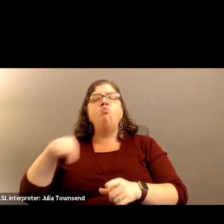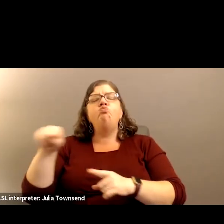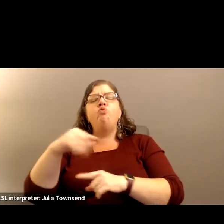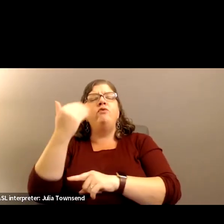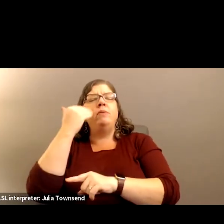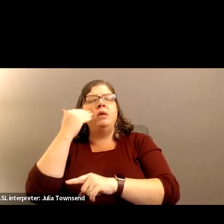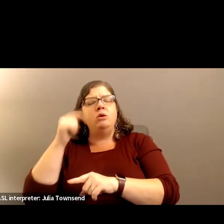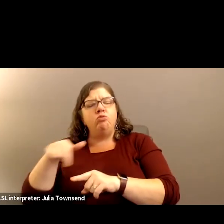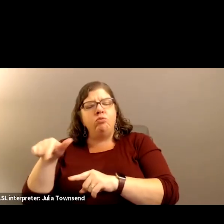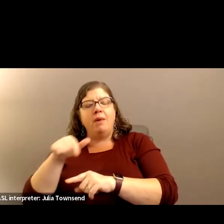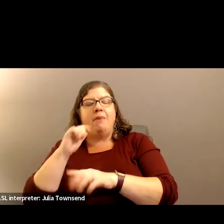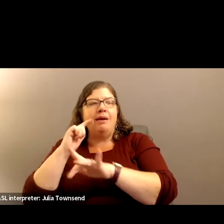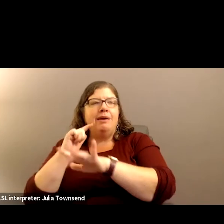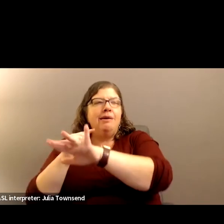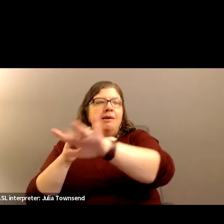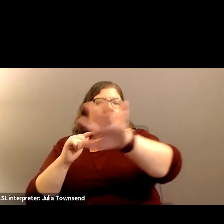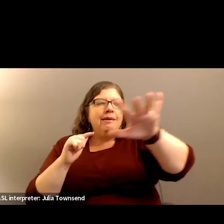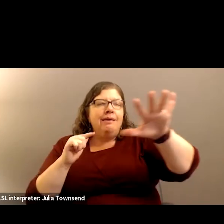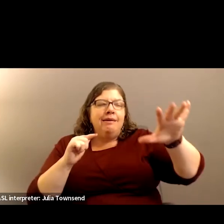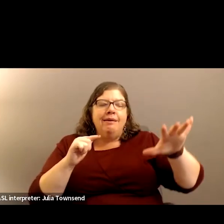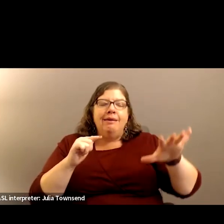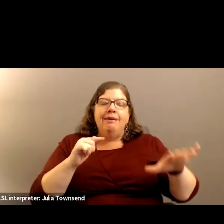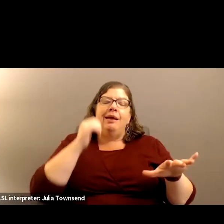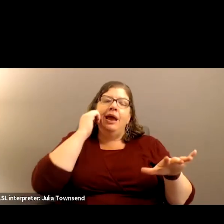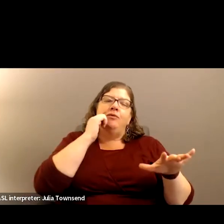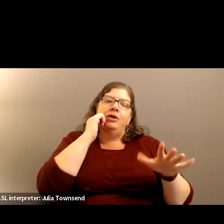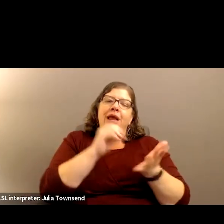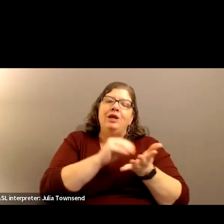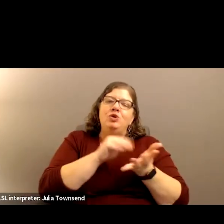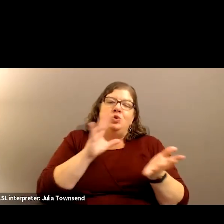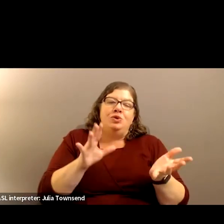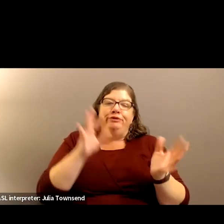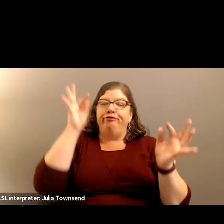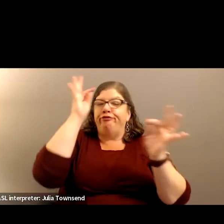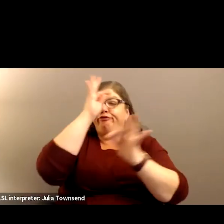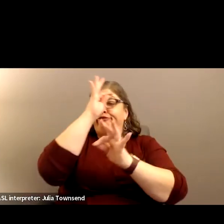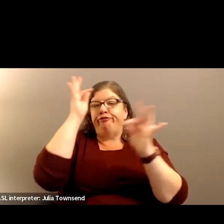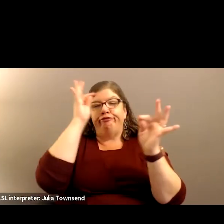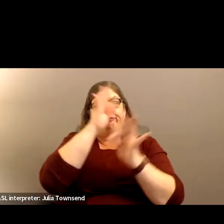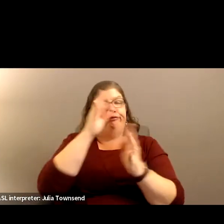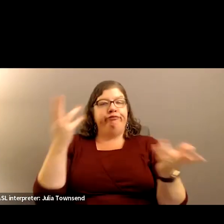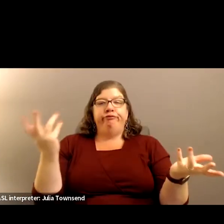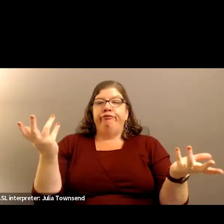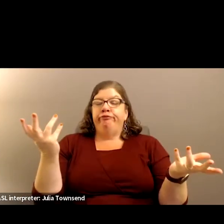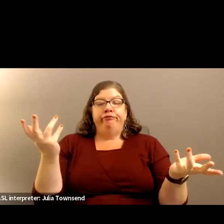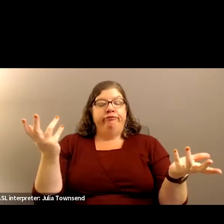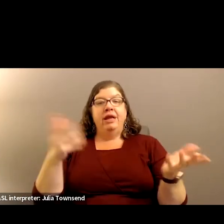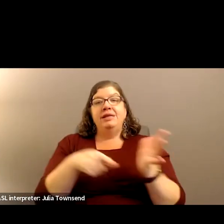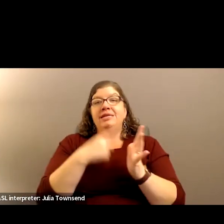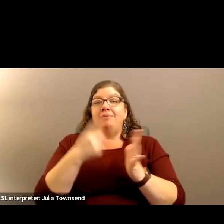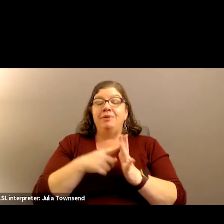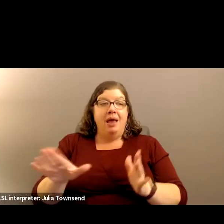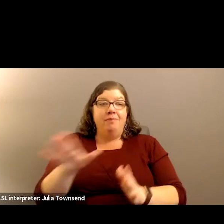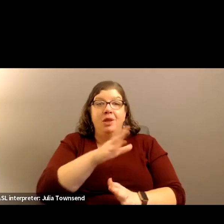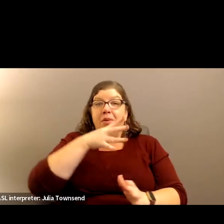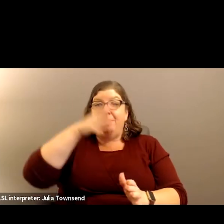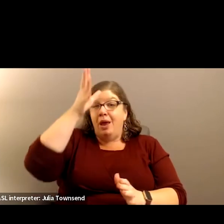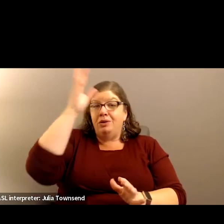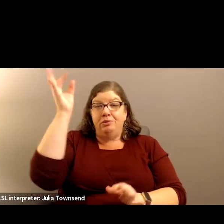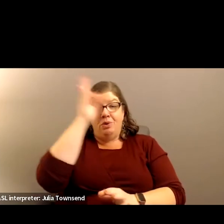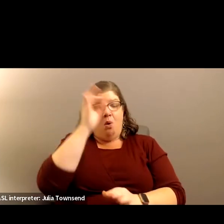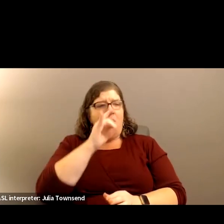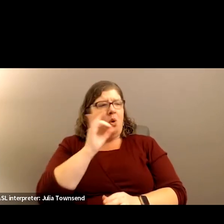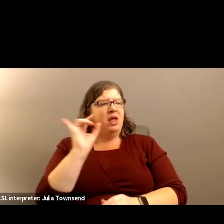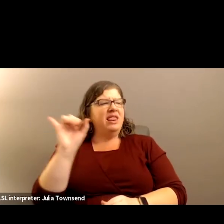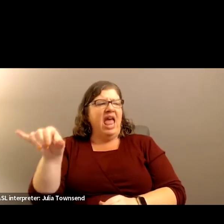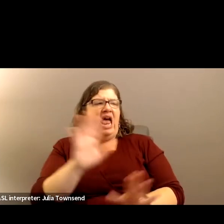But I would say the everyday student would not know. sometimes even their parents are like, oh, that's